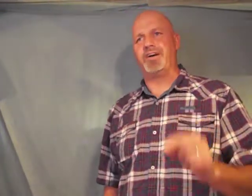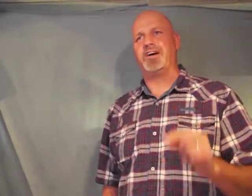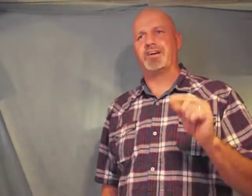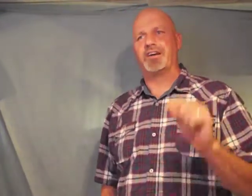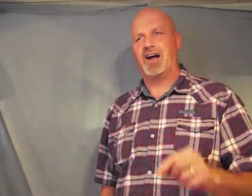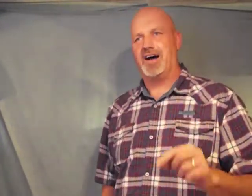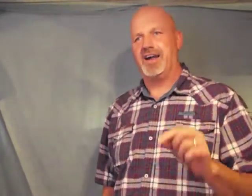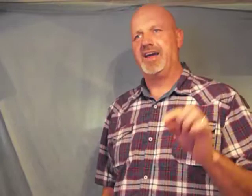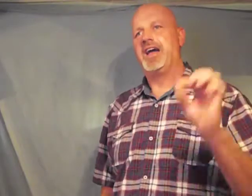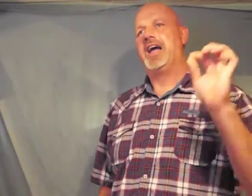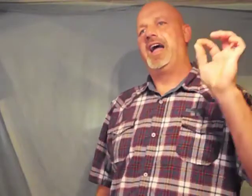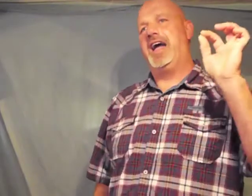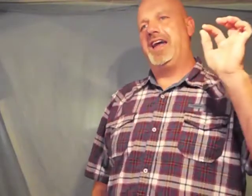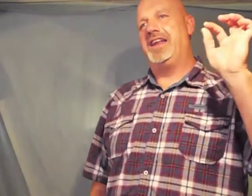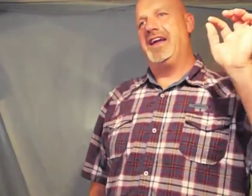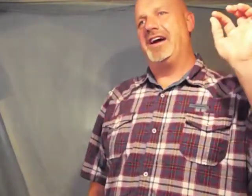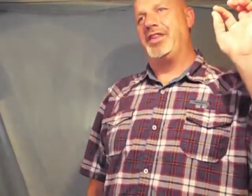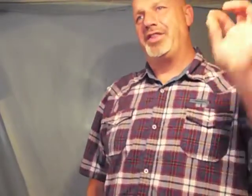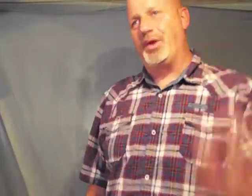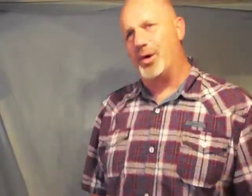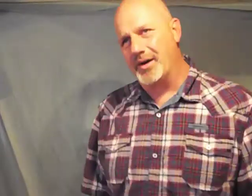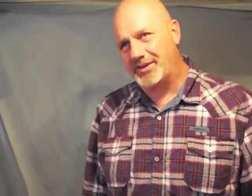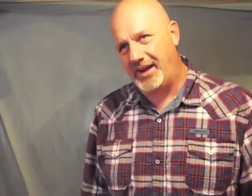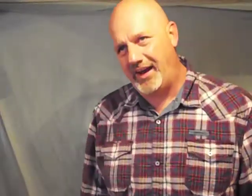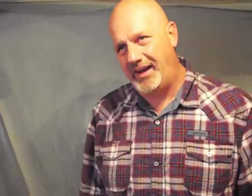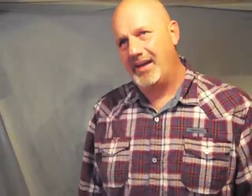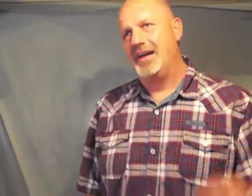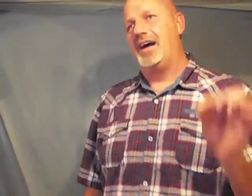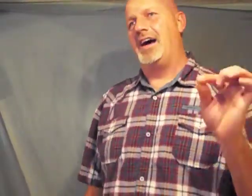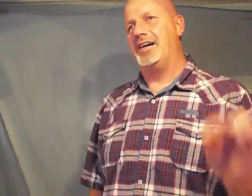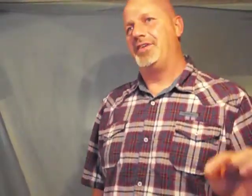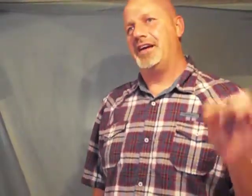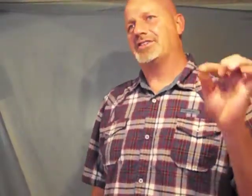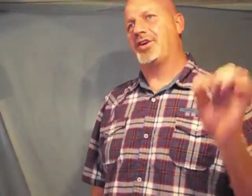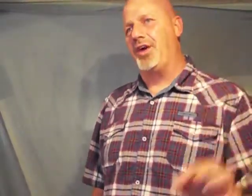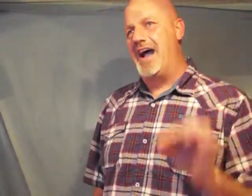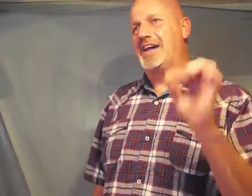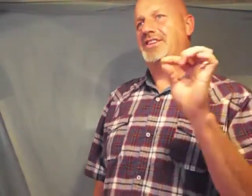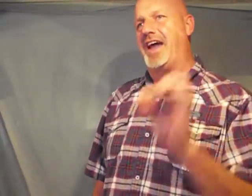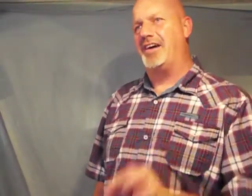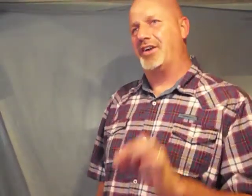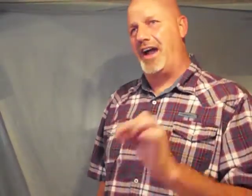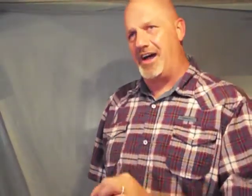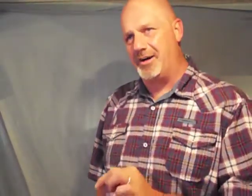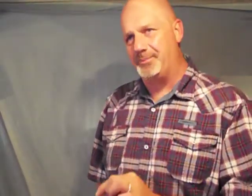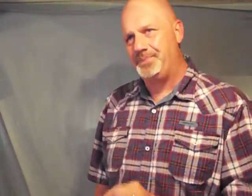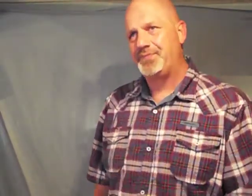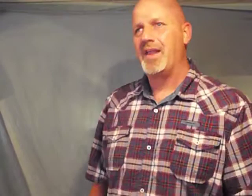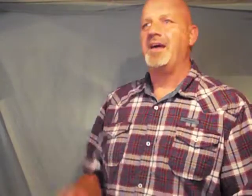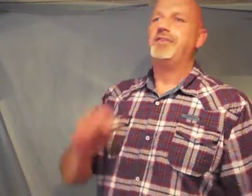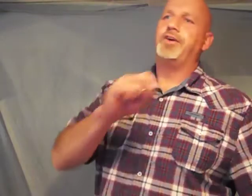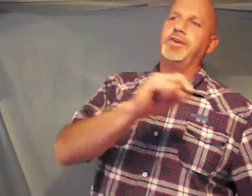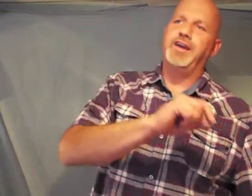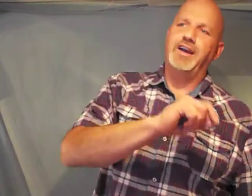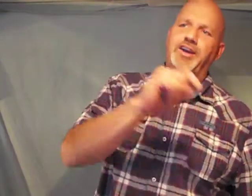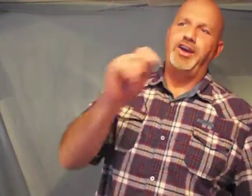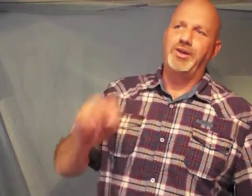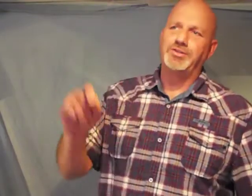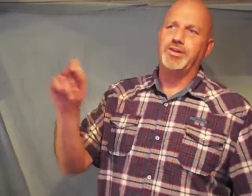our God and the authority of his Christ have come for the accuser